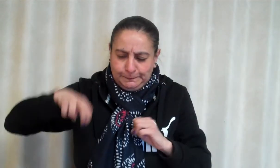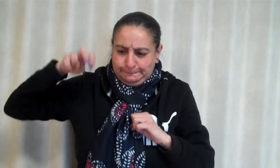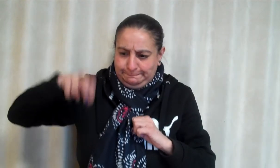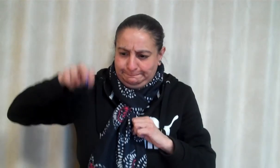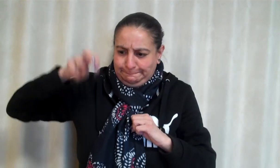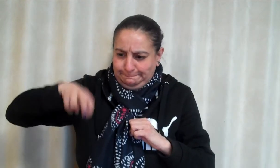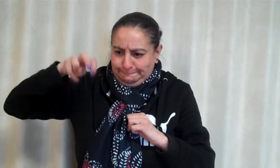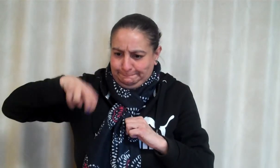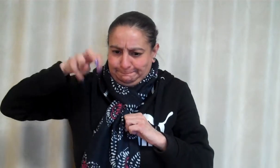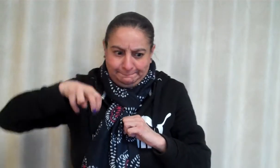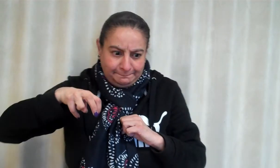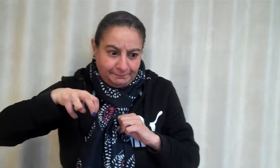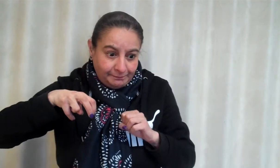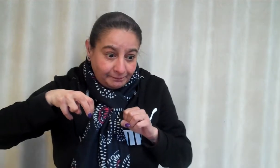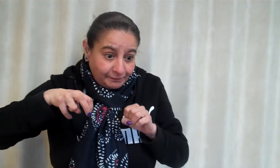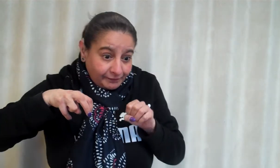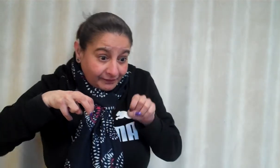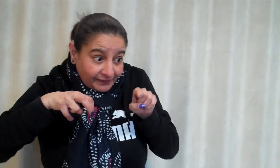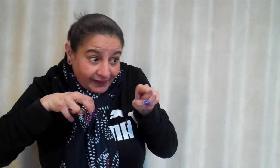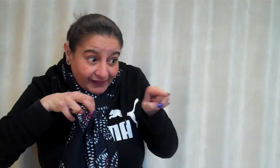The Gruffalo and the mace carried on.